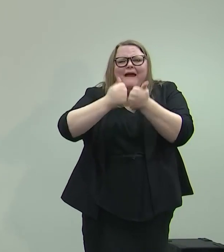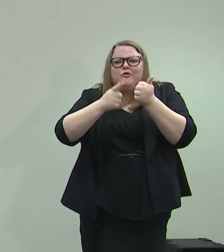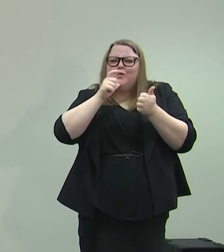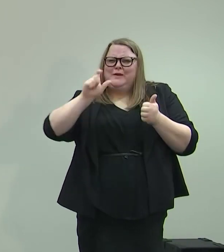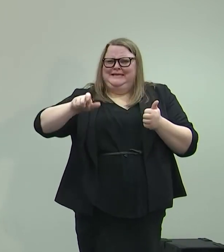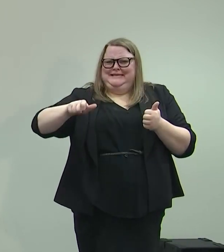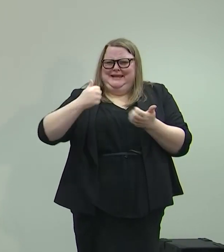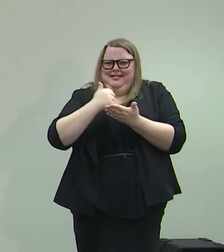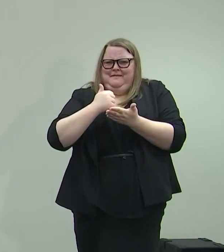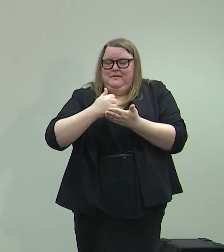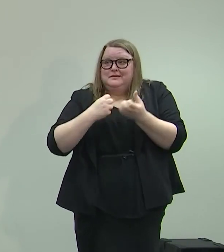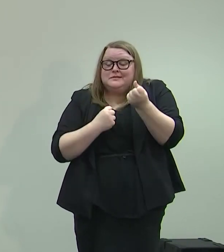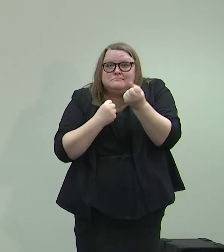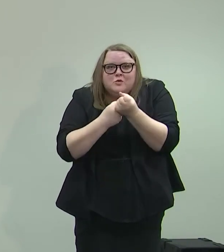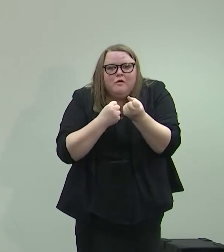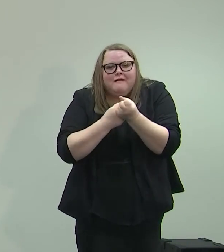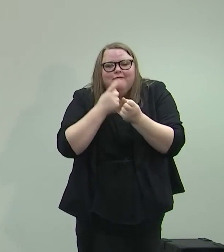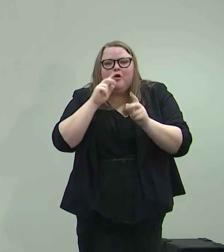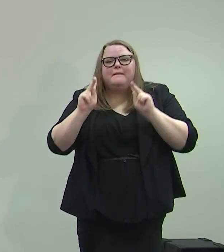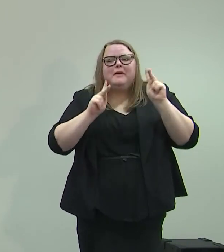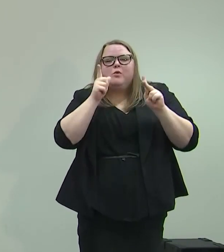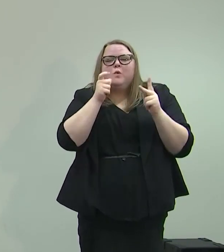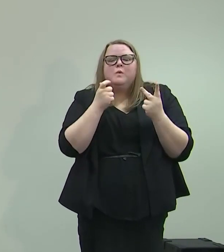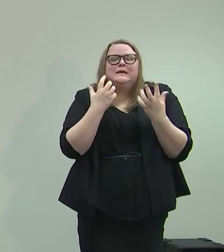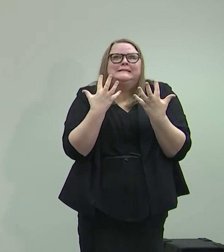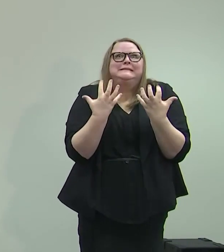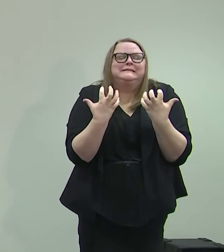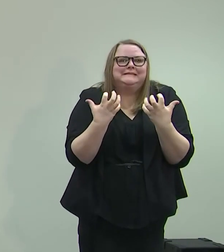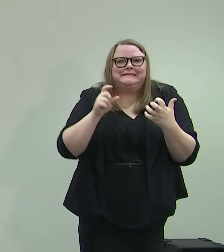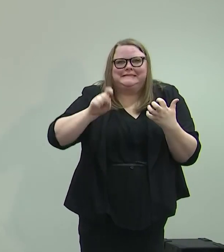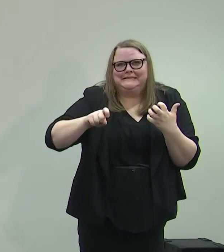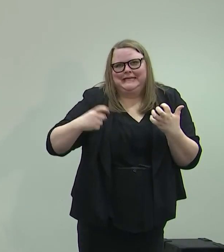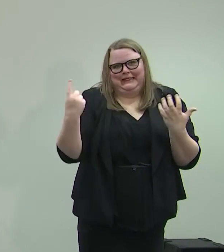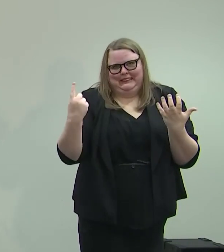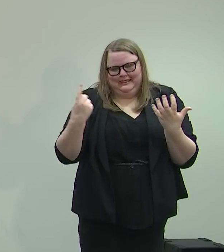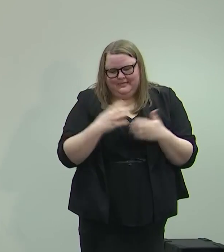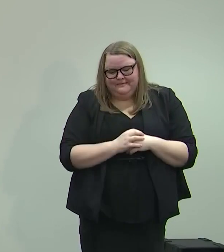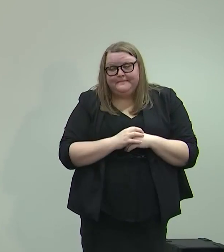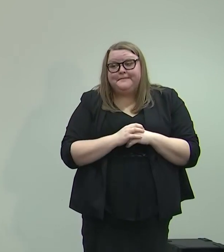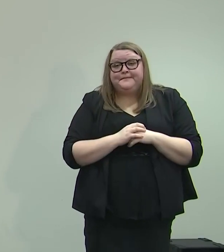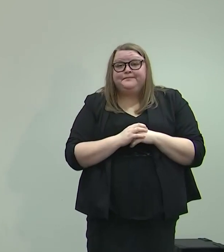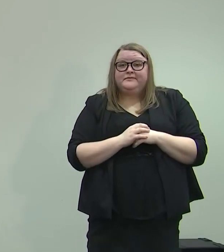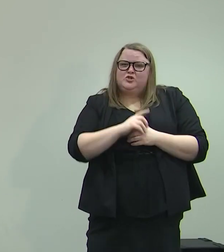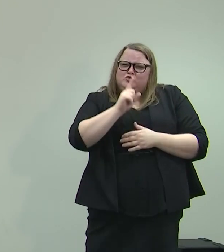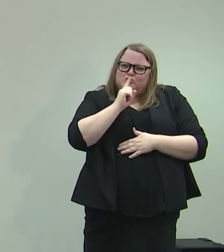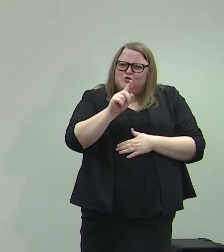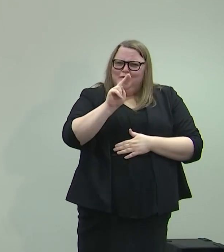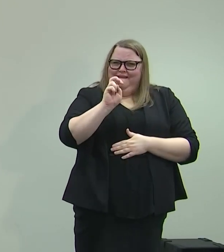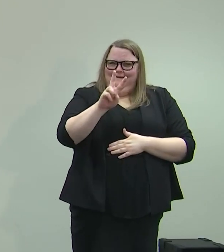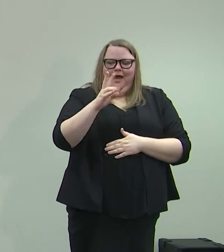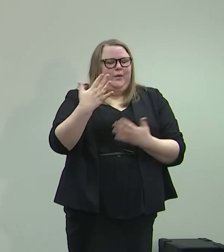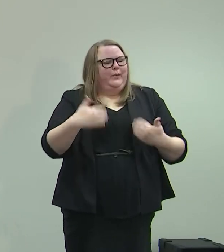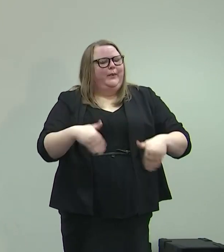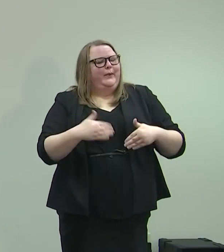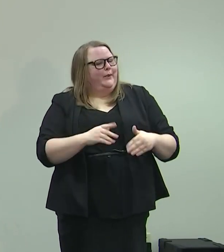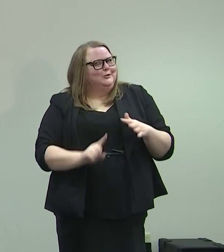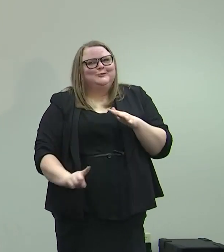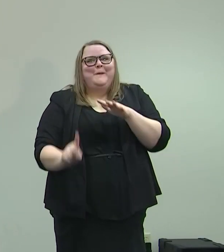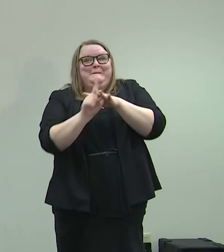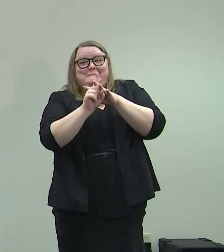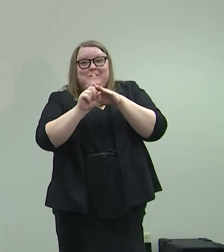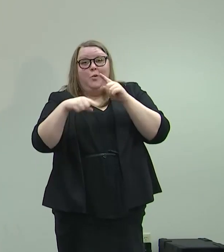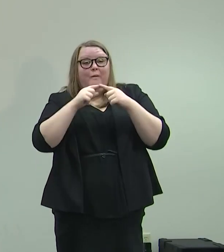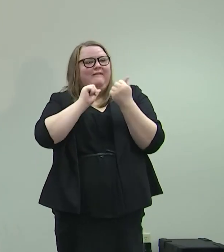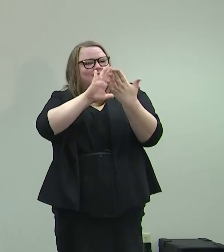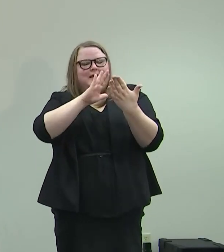The support was there for those that were most desperately in need. The true Nevada really showed up when we were facing